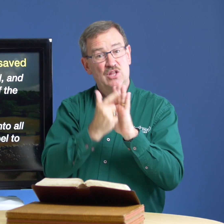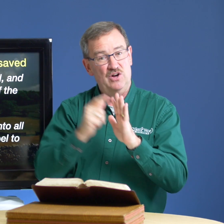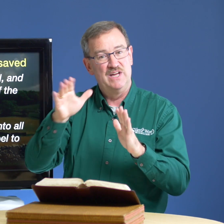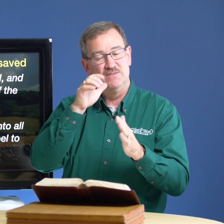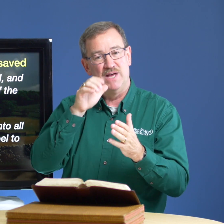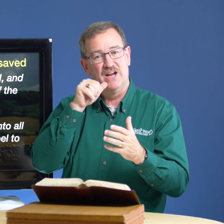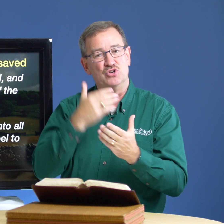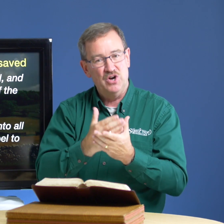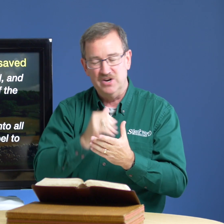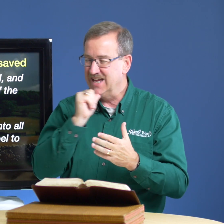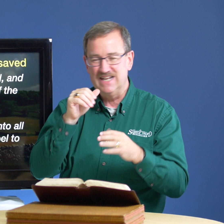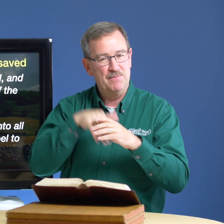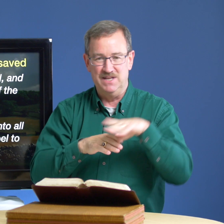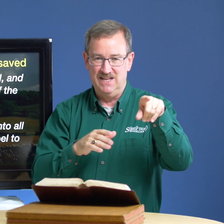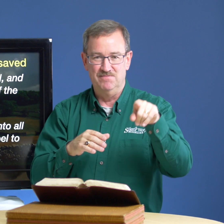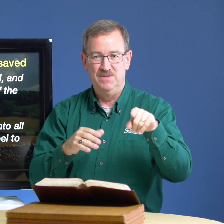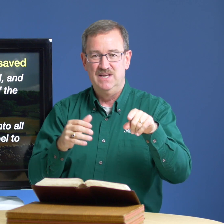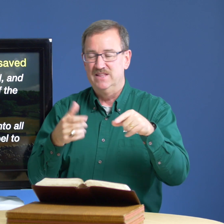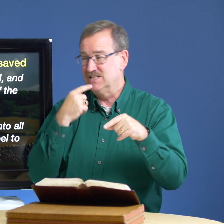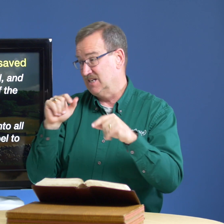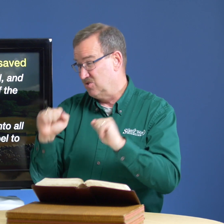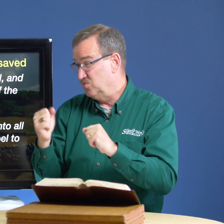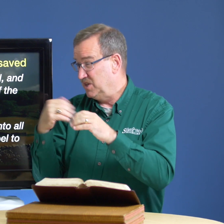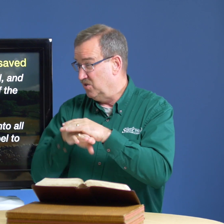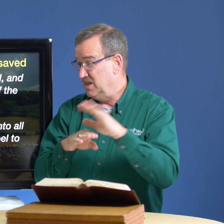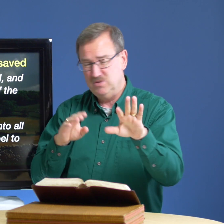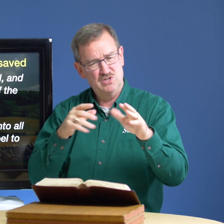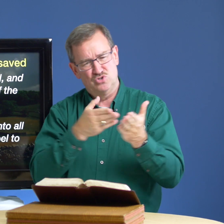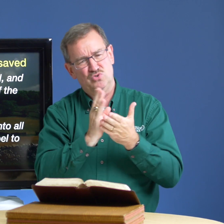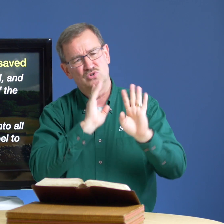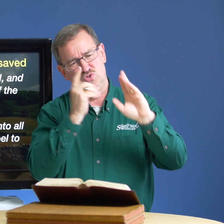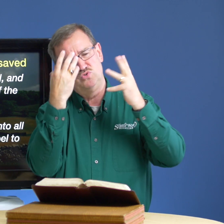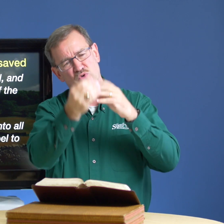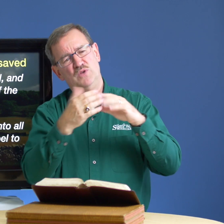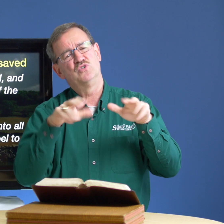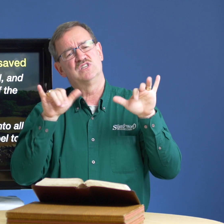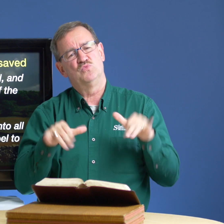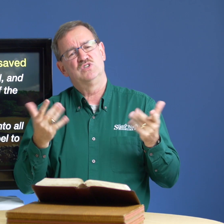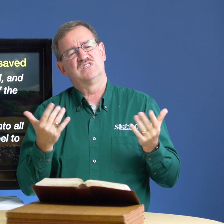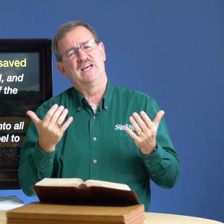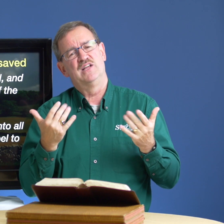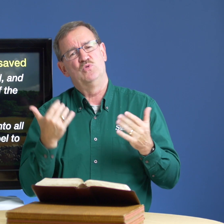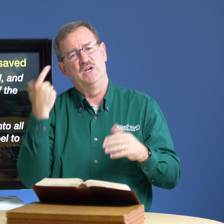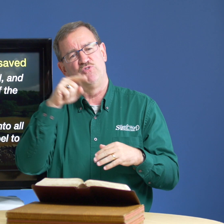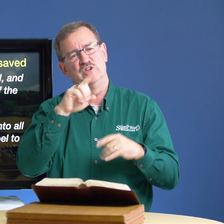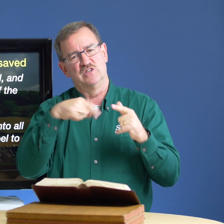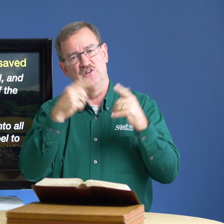-in-law and and our daughter had not been in they said could we go in we said sure you go in we'll just we'll just stay out here we'll wait for you till you're